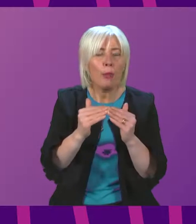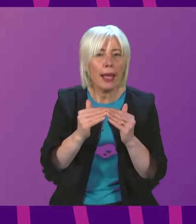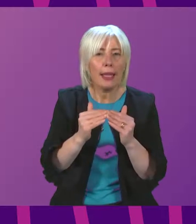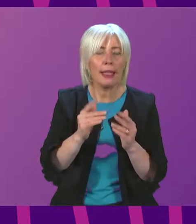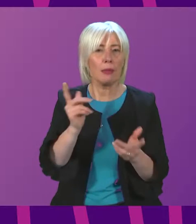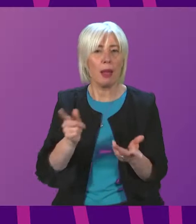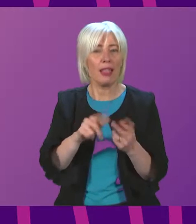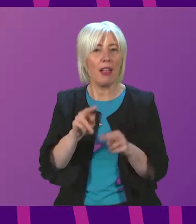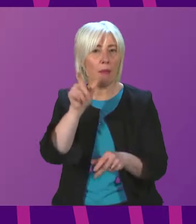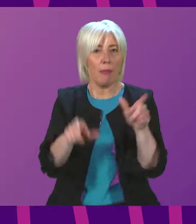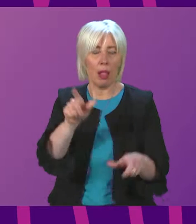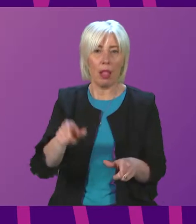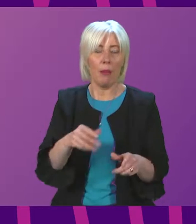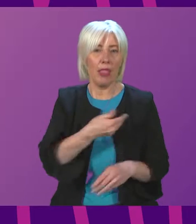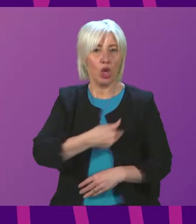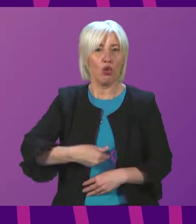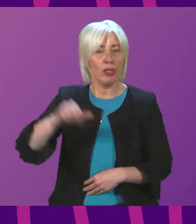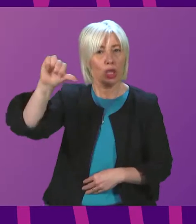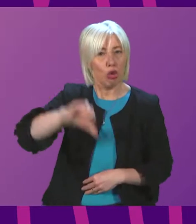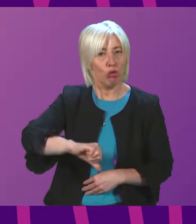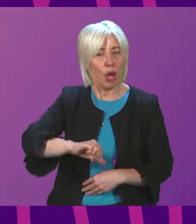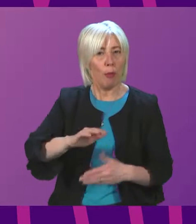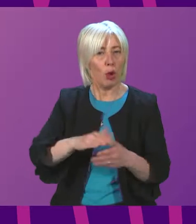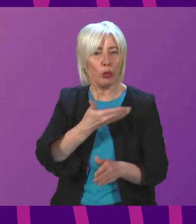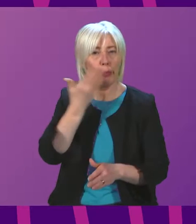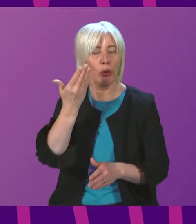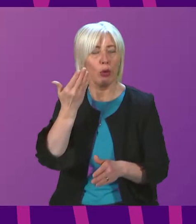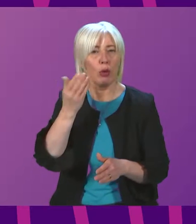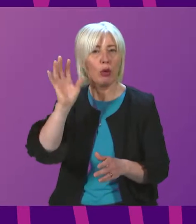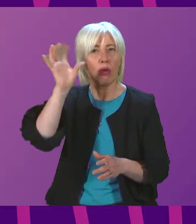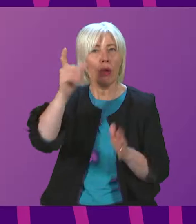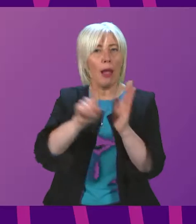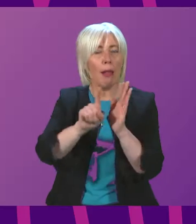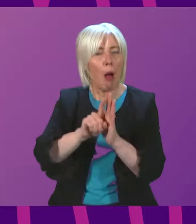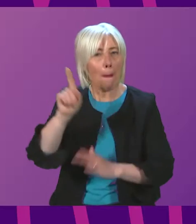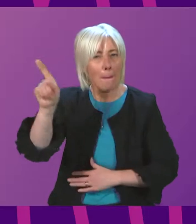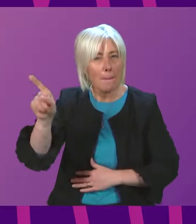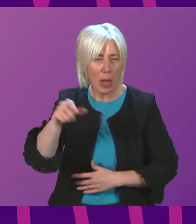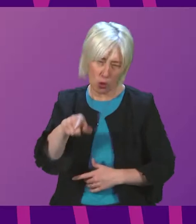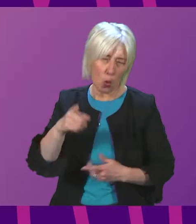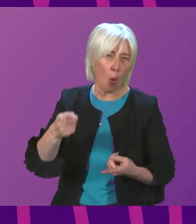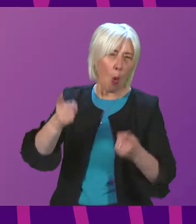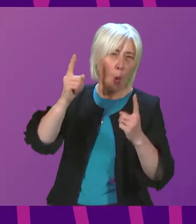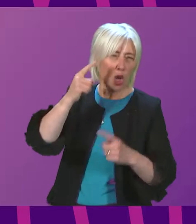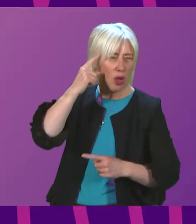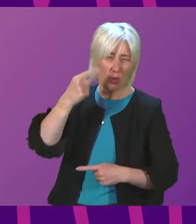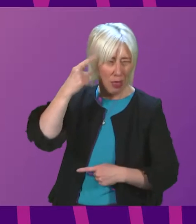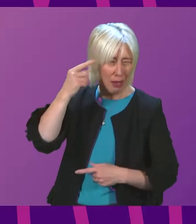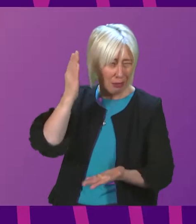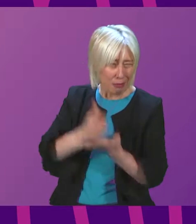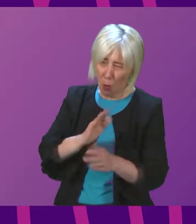insurance claims turned down because they haven't got these alarms. Is the Cabinet Secretary seriously saying that that won't happen?